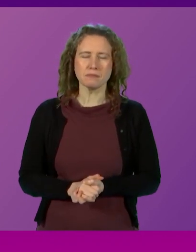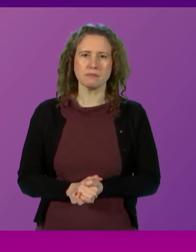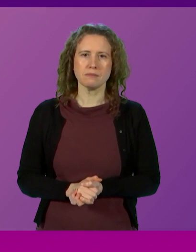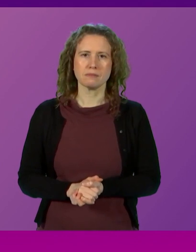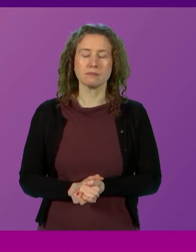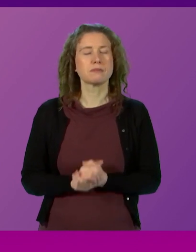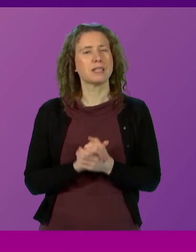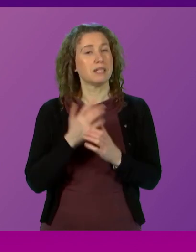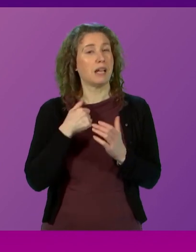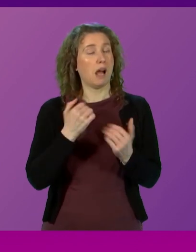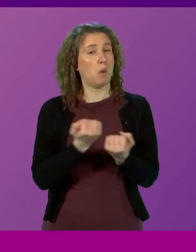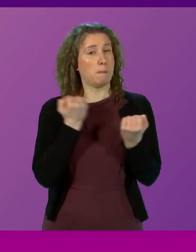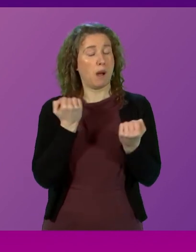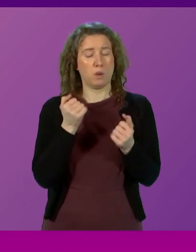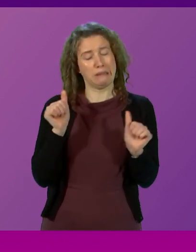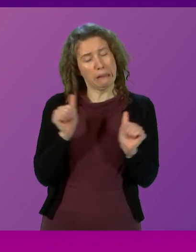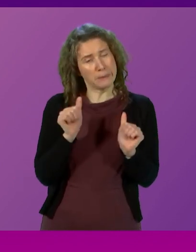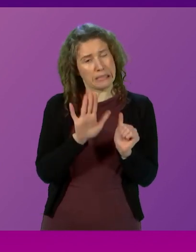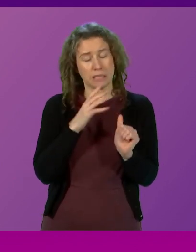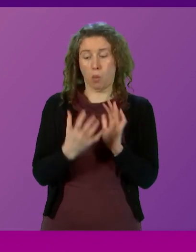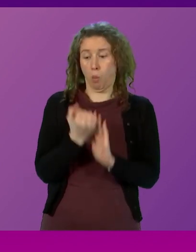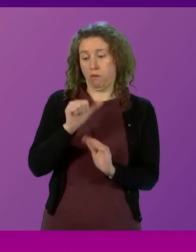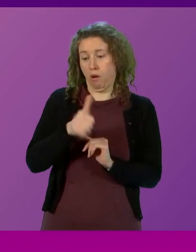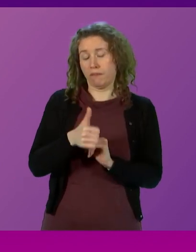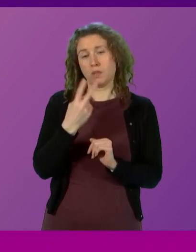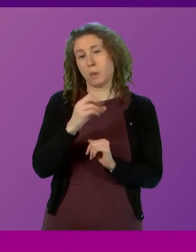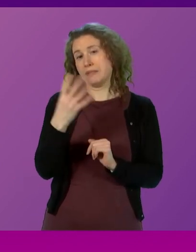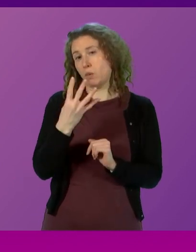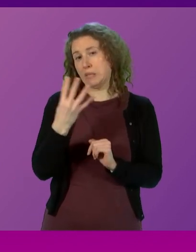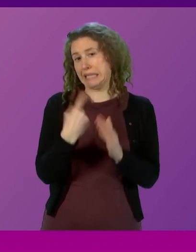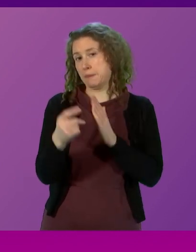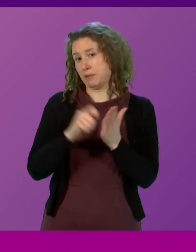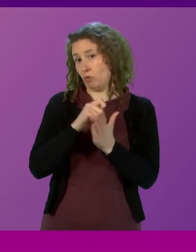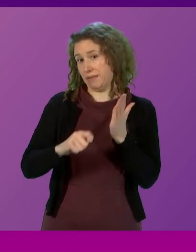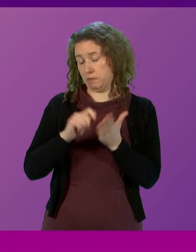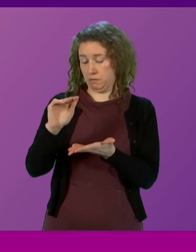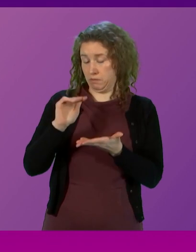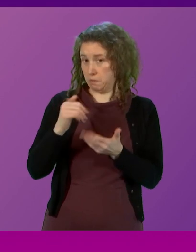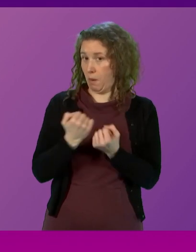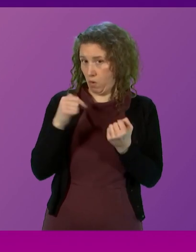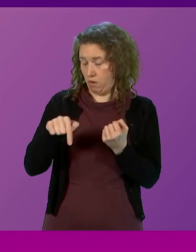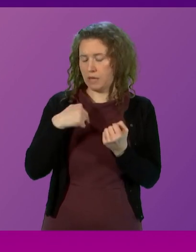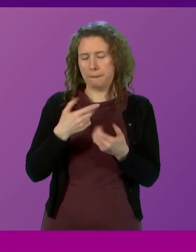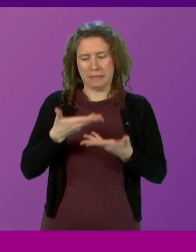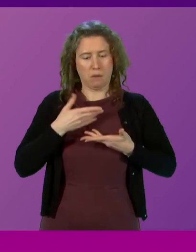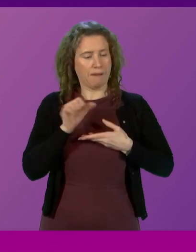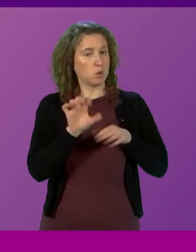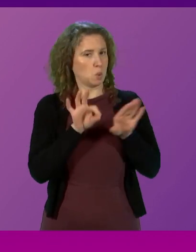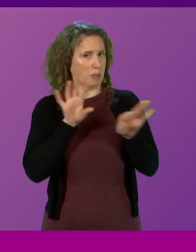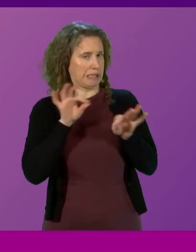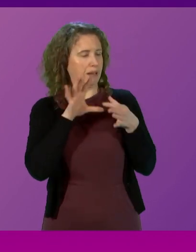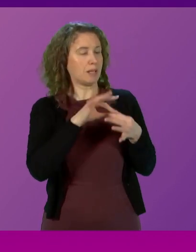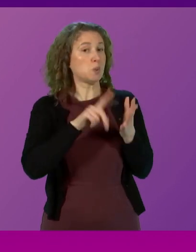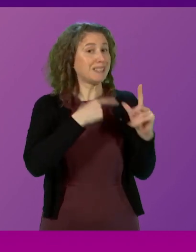The limited powers we won after the independence referendum in 2014 enabled Scotland to make different choices on tax